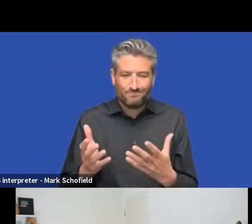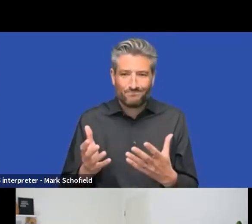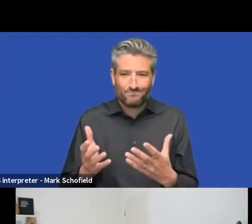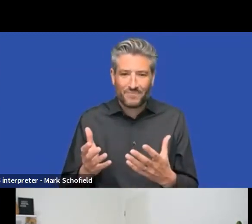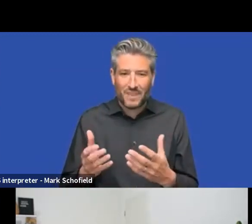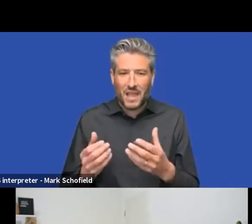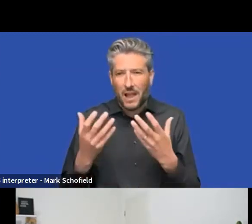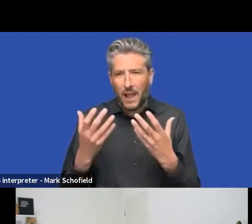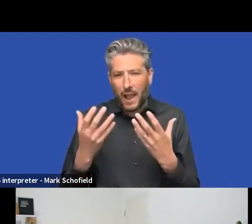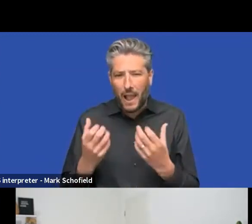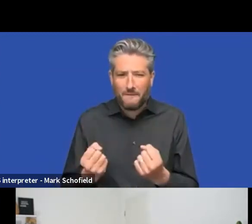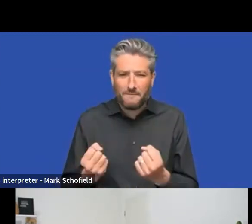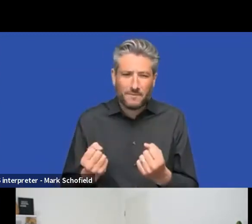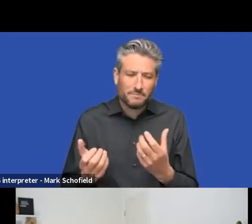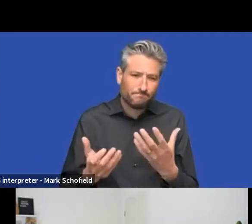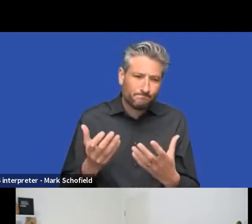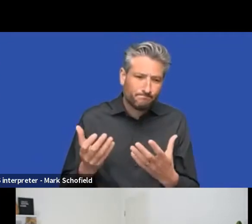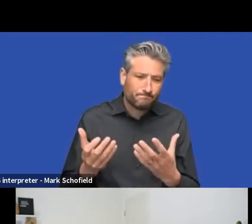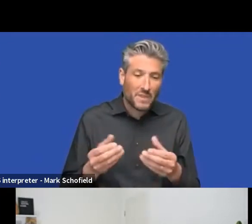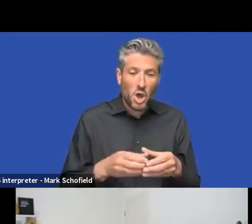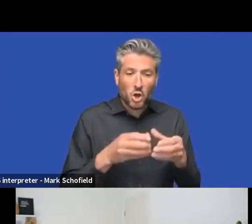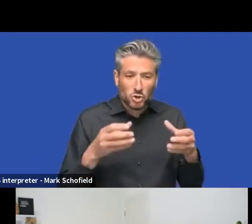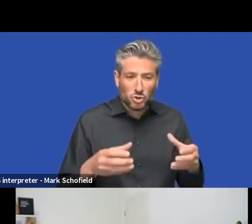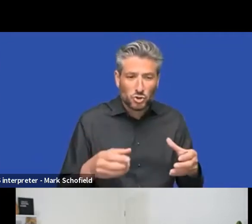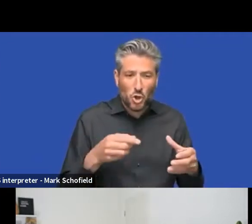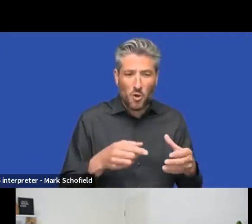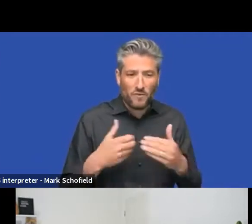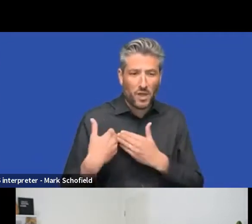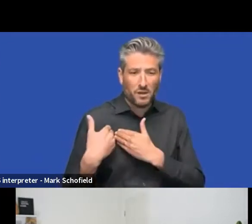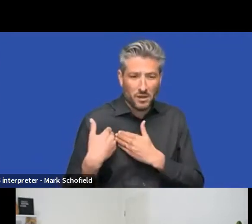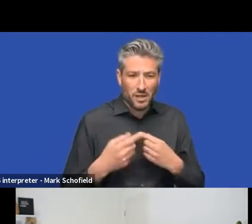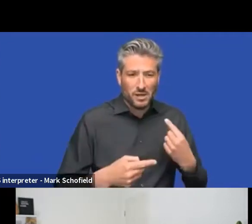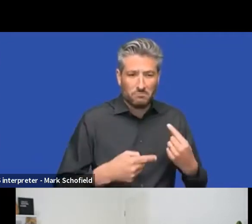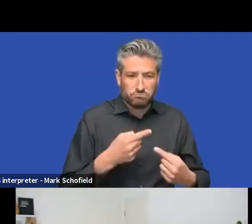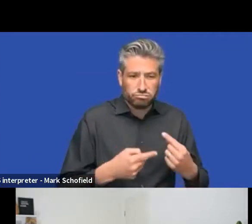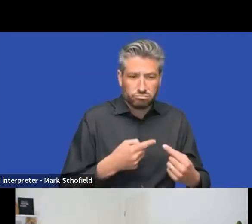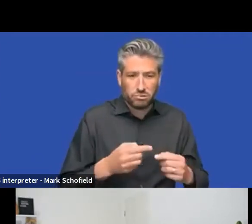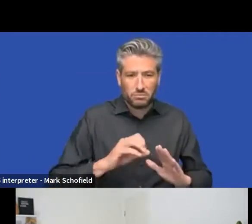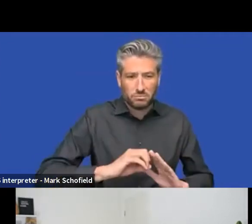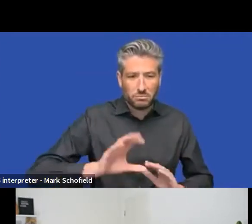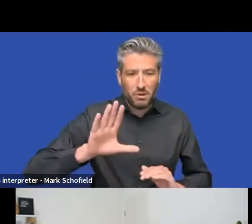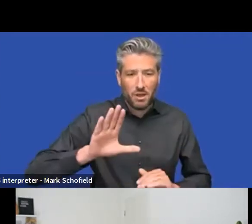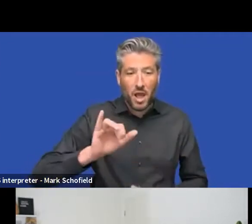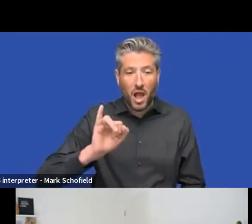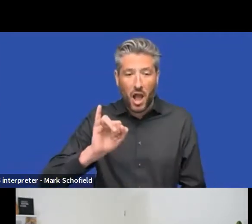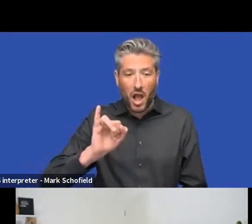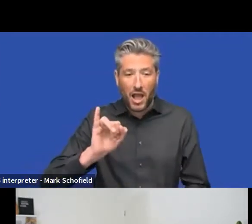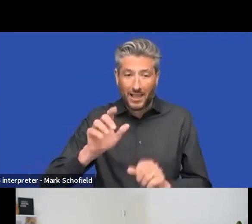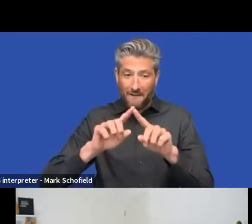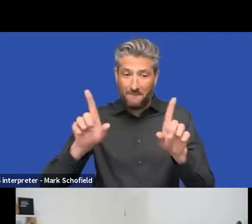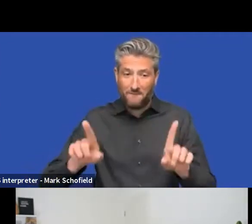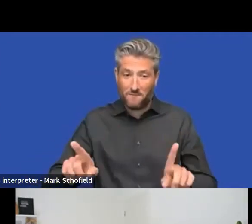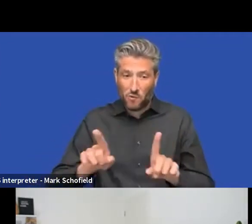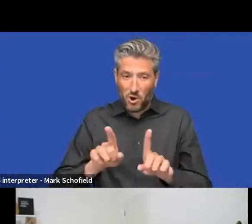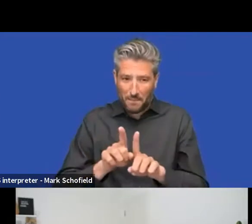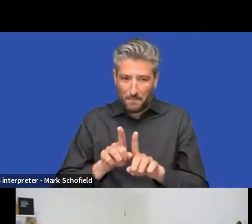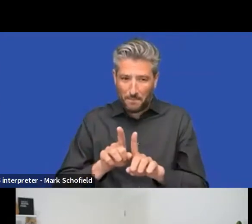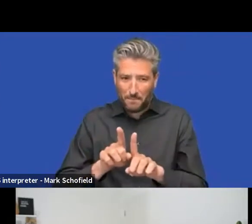the server, uh, doing its thing. And then we just displayed it in an iframe or something, uh, in the back office. Uh, so V eight was, uh, it was the